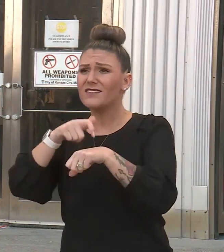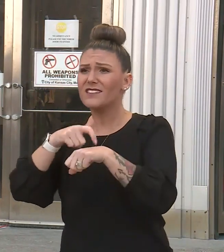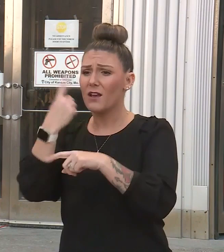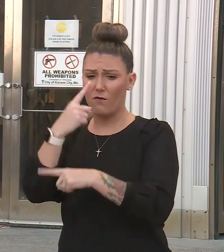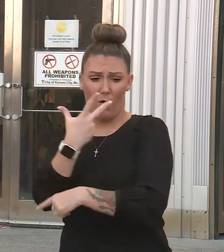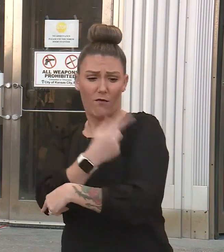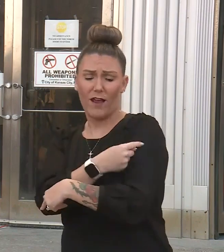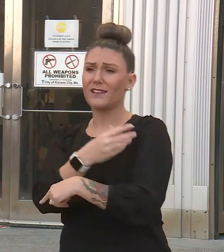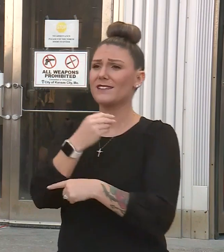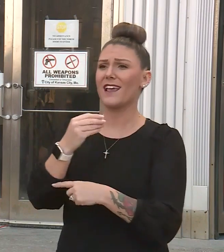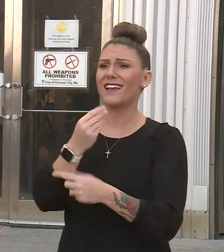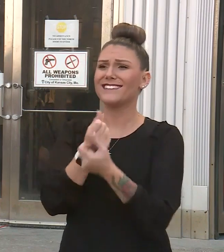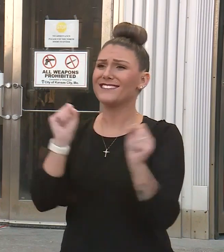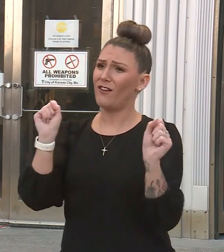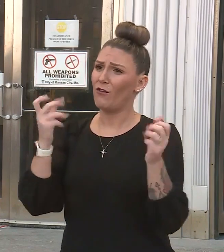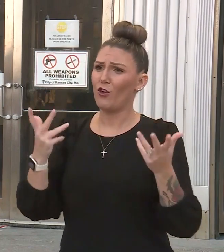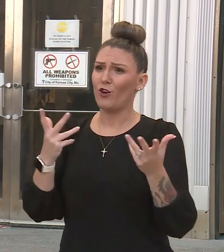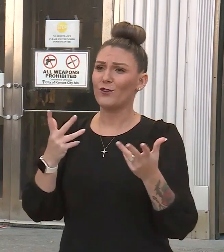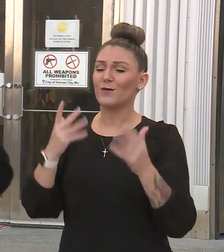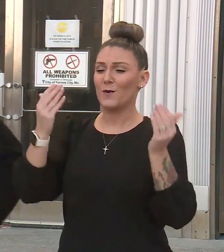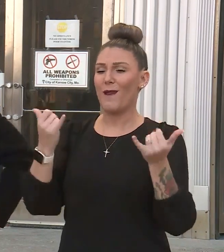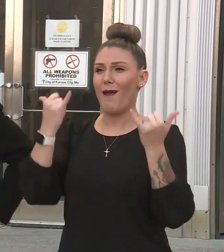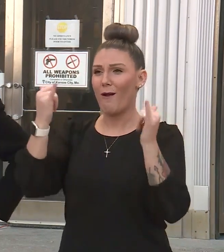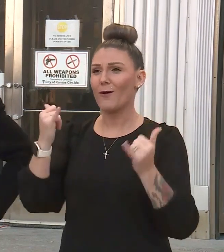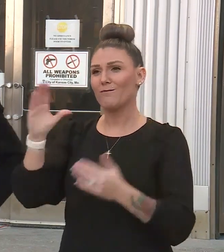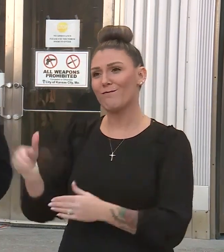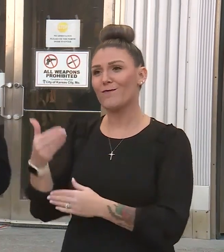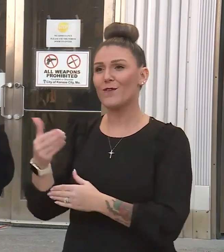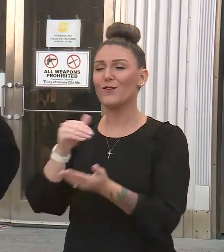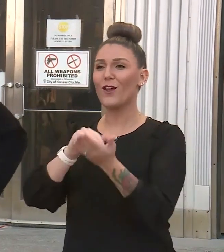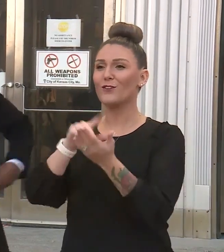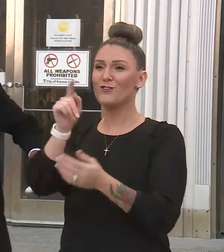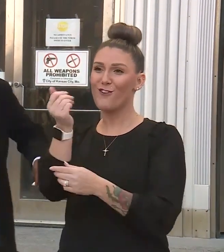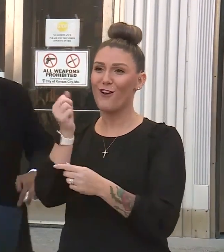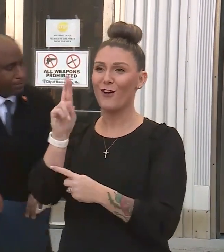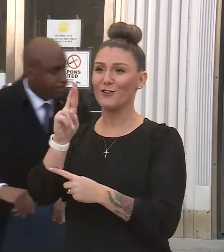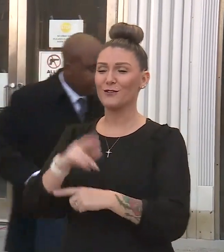the point where we can be safer. So with that, I'll introduce Dr. Rex Archer for us.